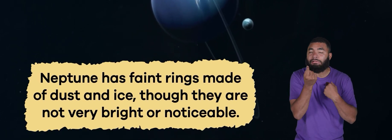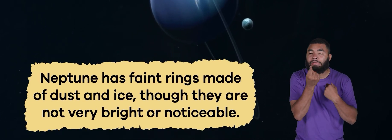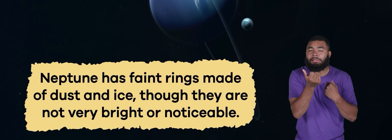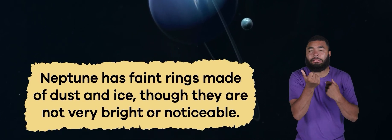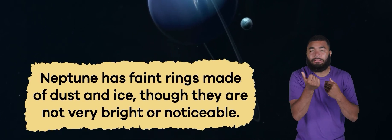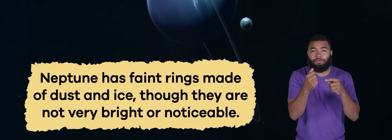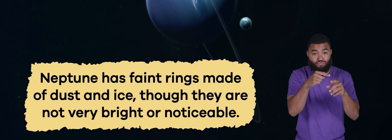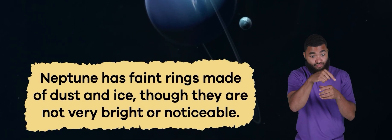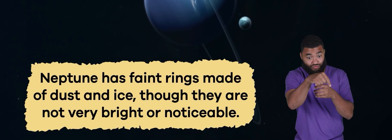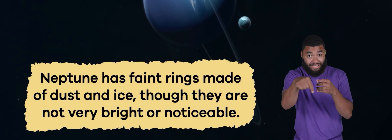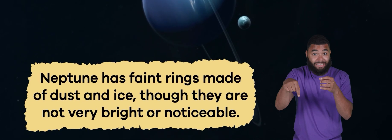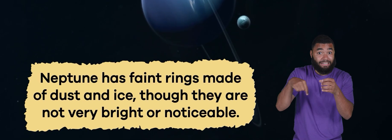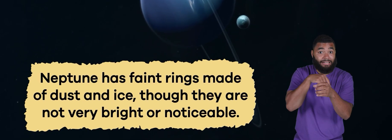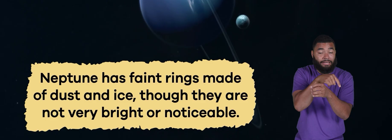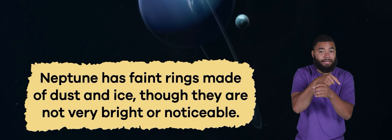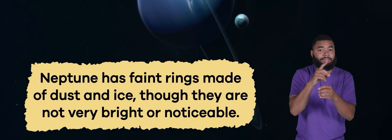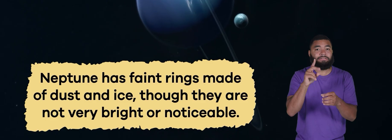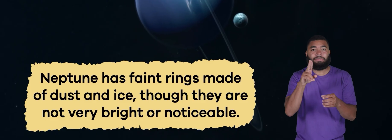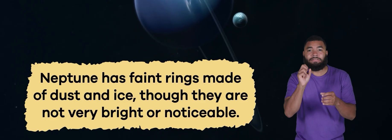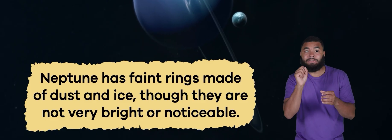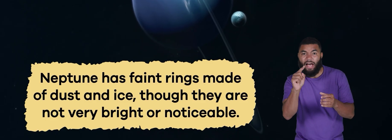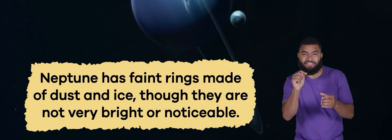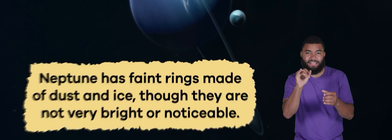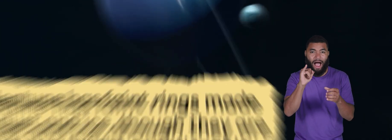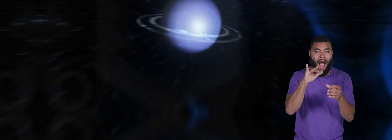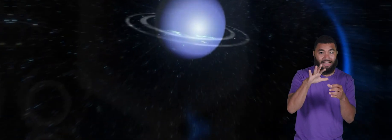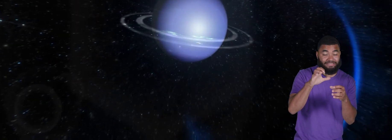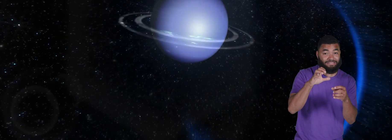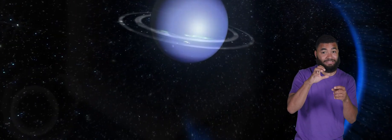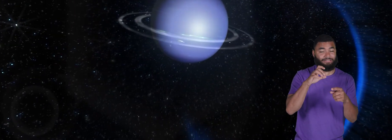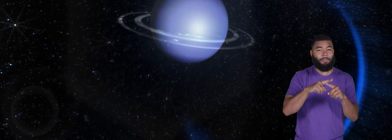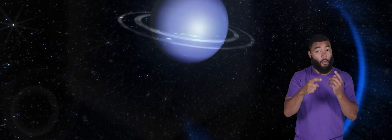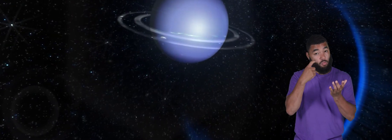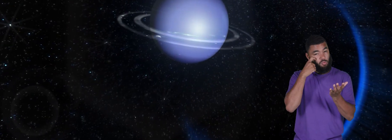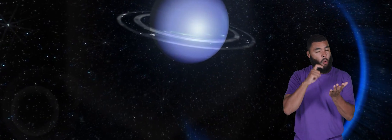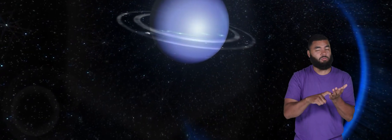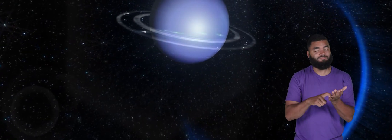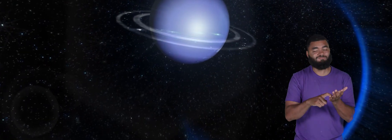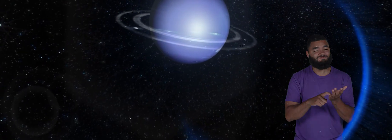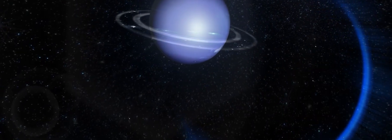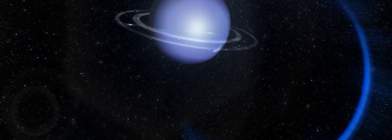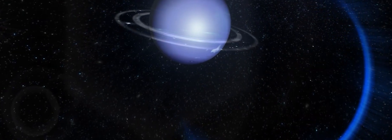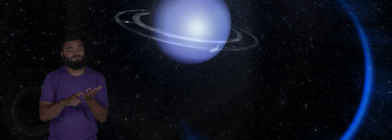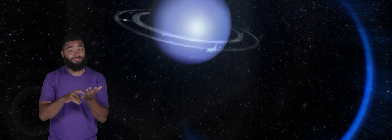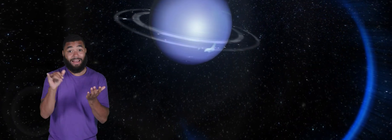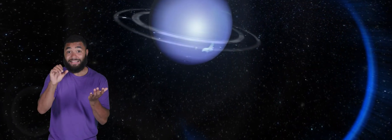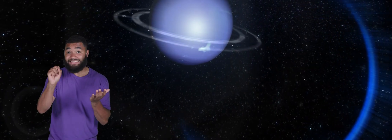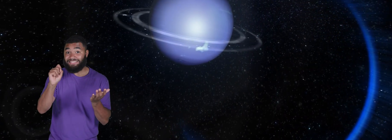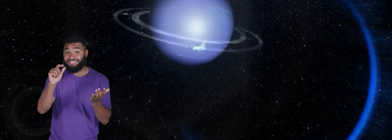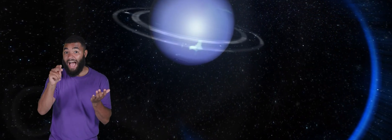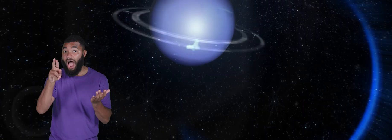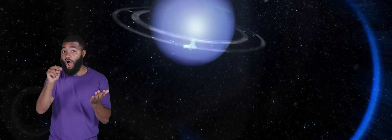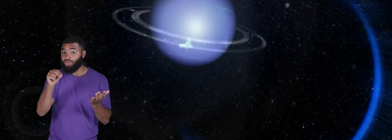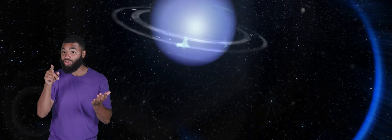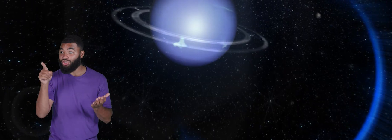though they are not very bright or noticeable. Unlike Saturn and other planets, Neptune's rings are uneven.